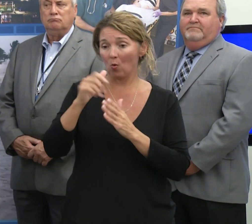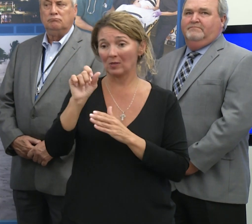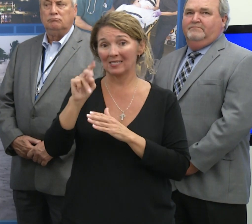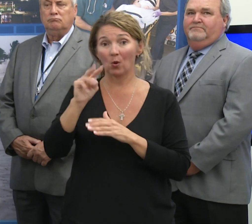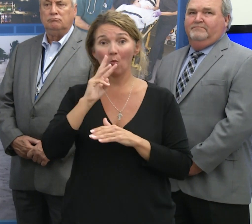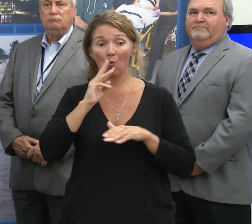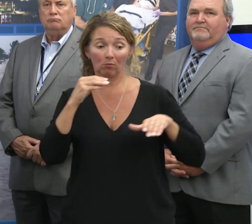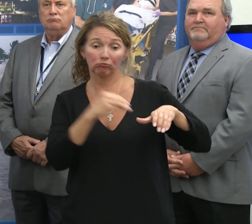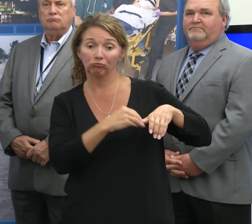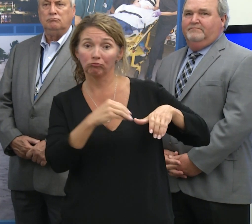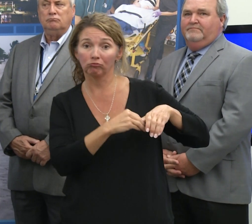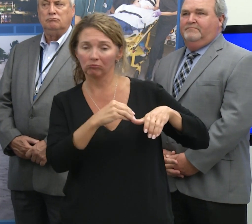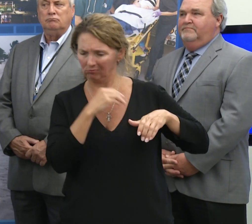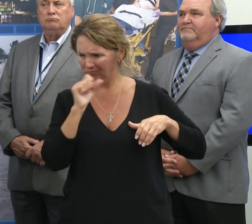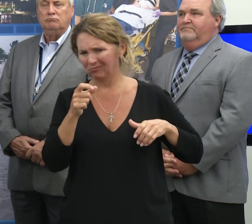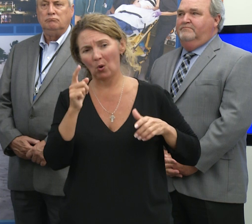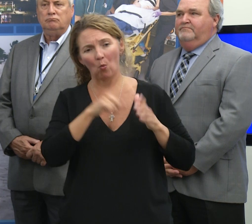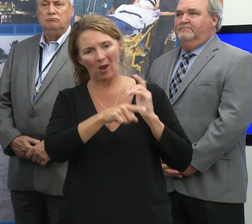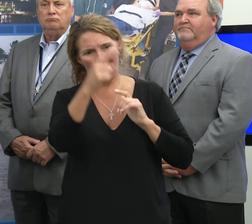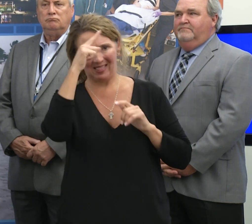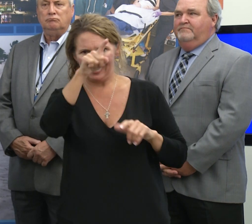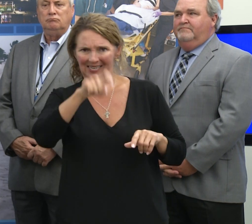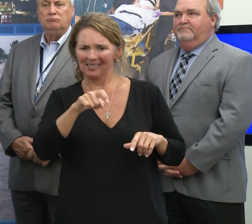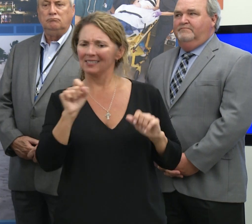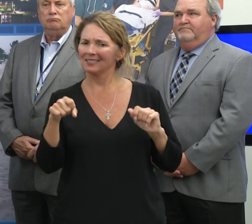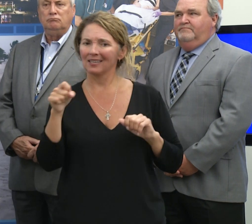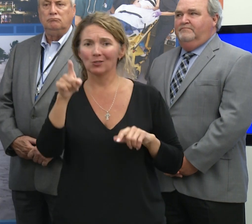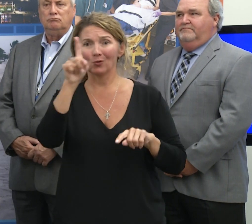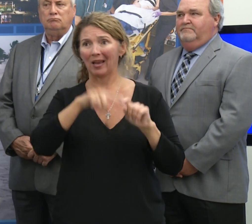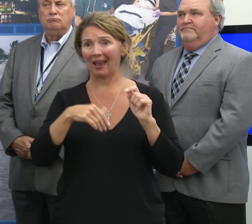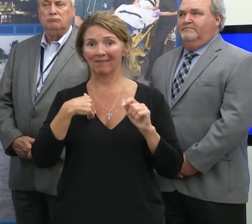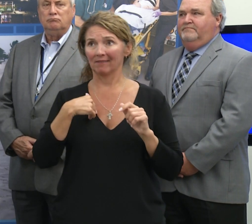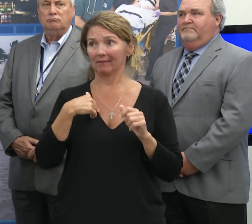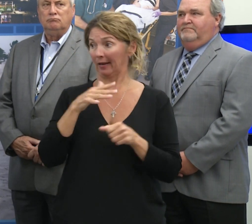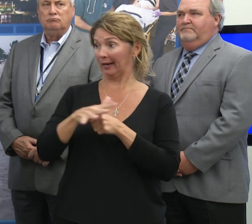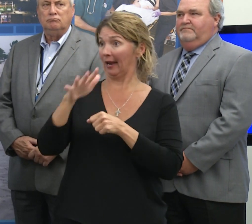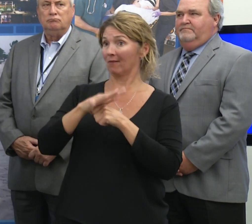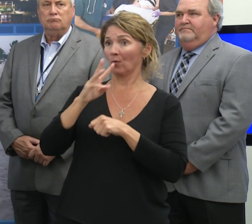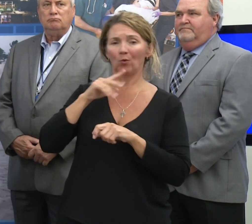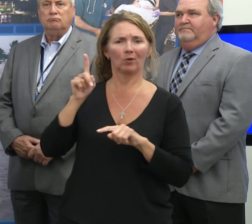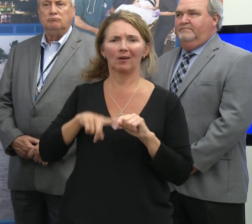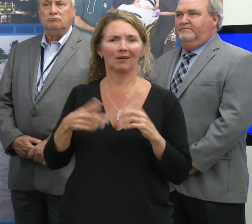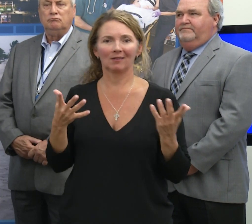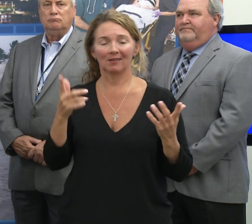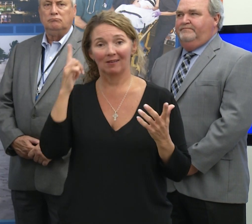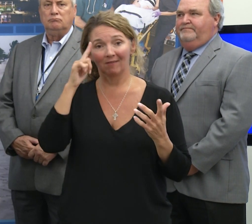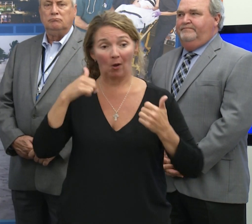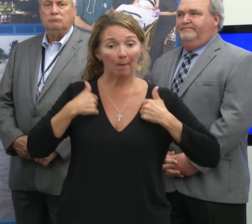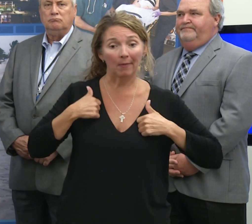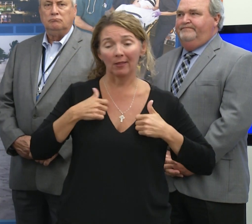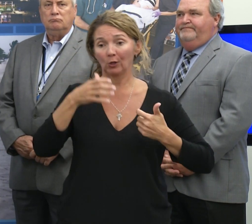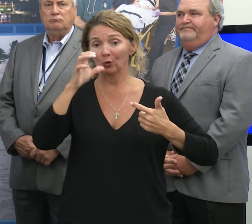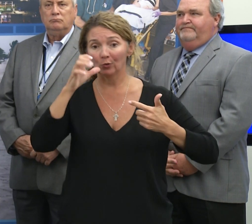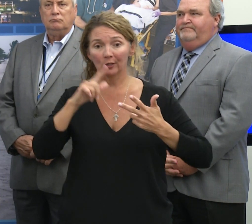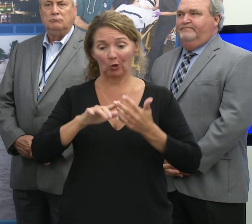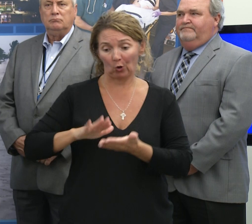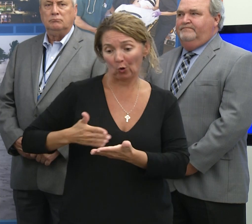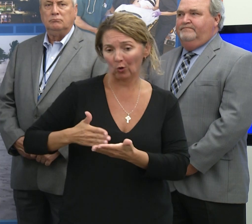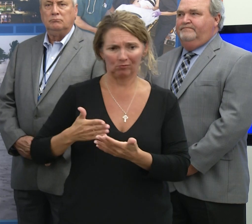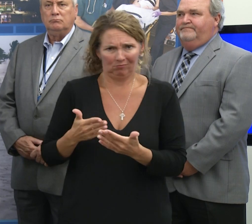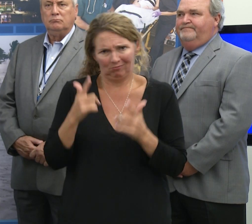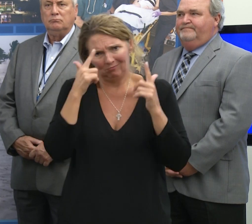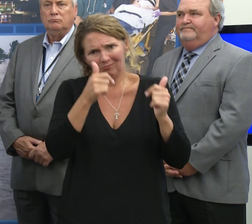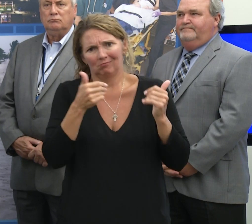I think they should stockpile as much as they think they need. I mean, you can't have, not have enough water, whether it's for bathing, whether it's for drinking, whether it's for cooking.